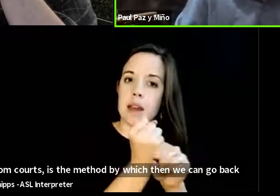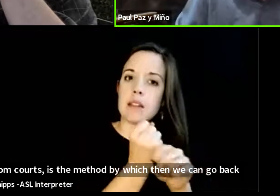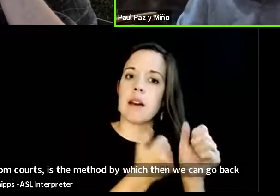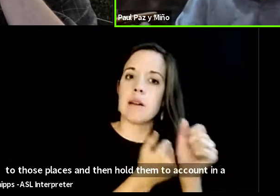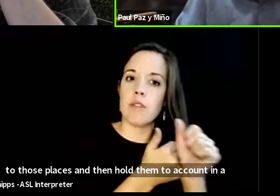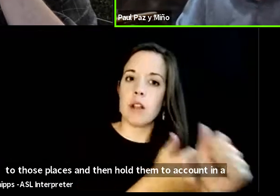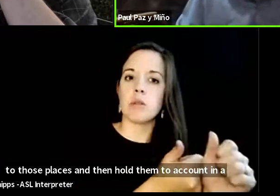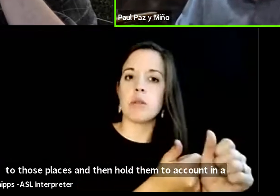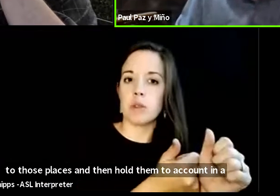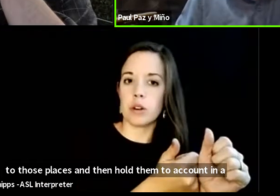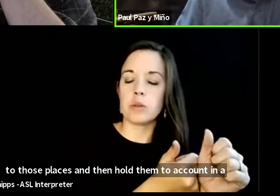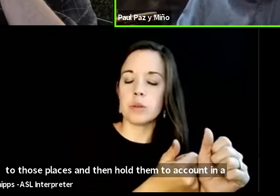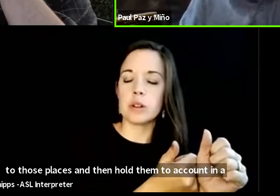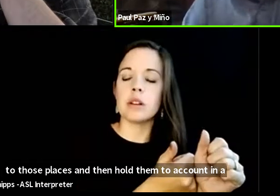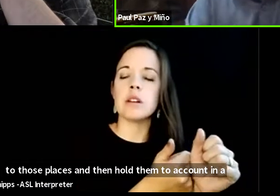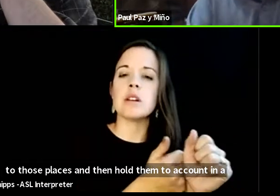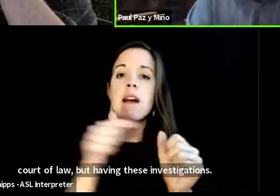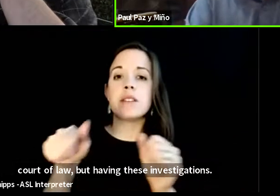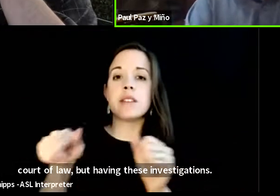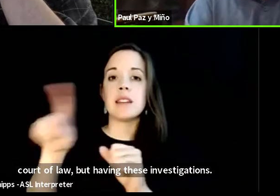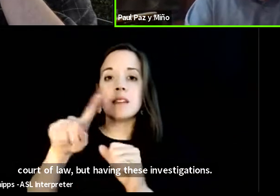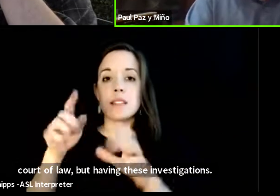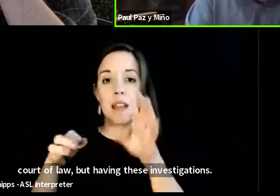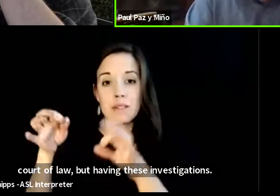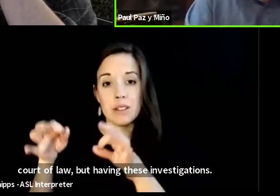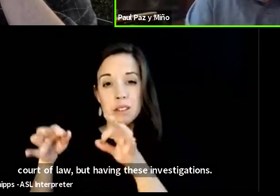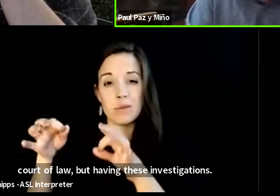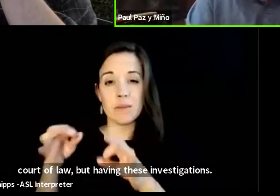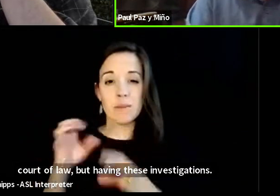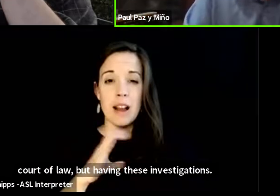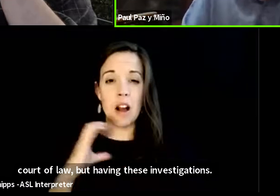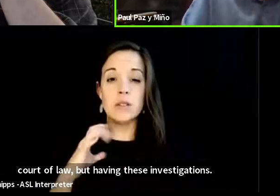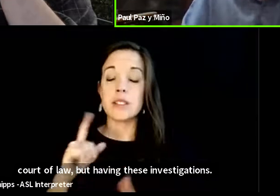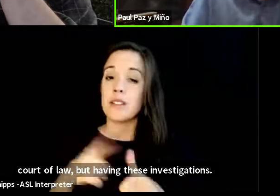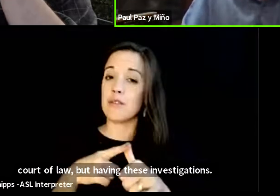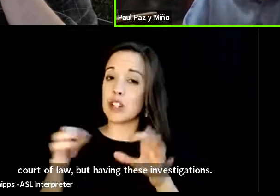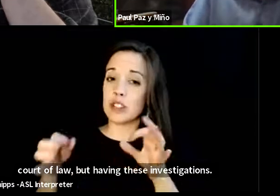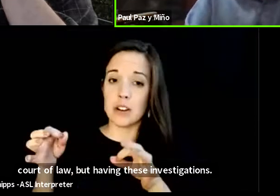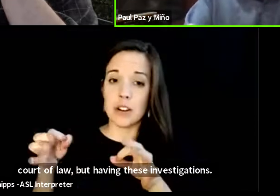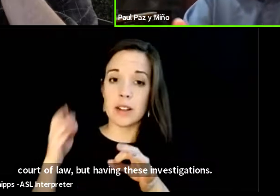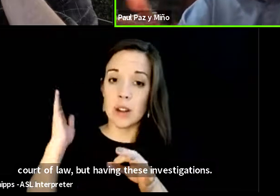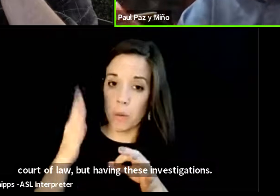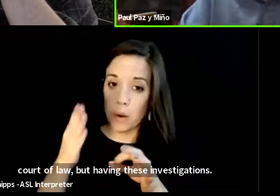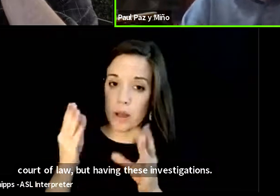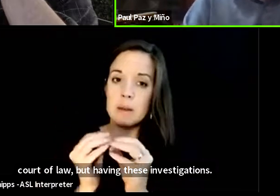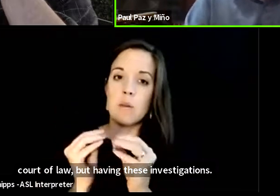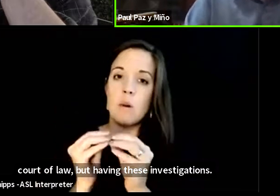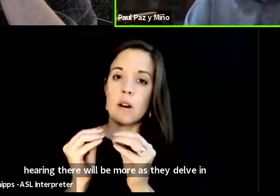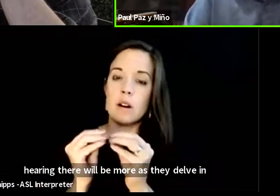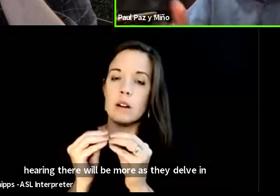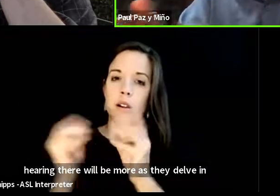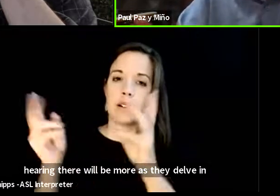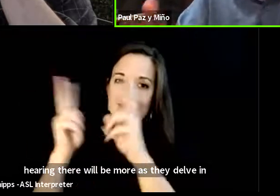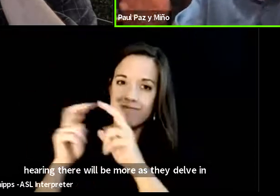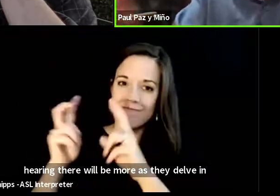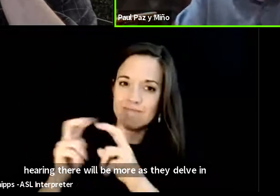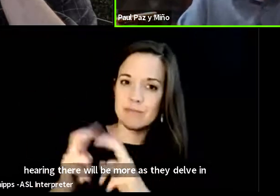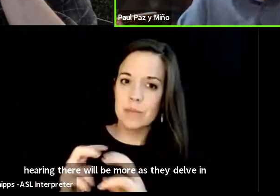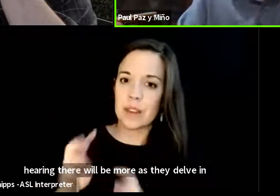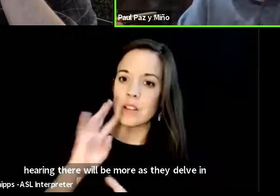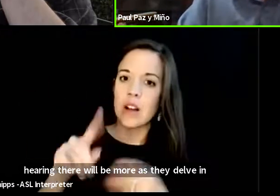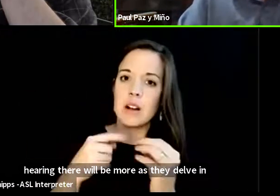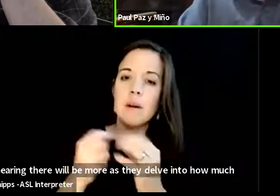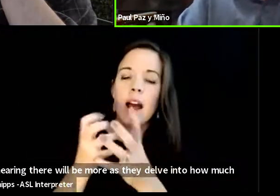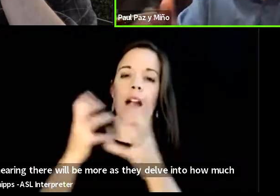but having these investigations by congress and again this is just the first hearing there will be more as they delve into how much did